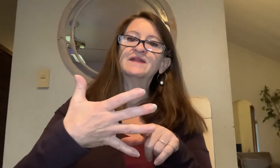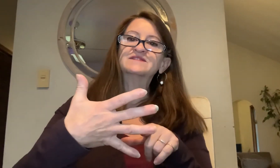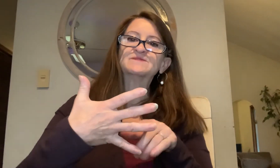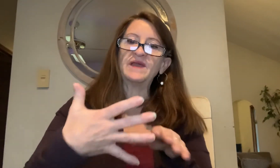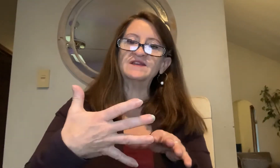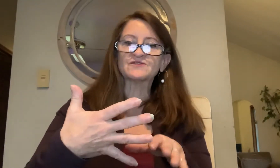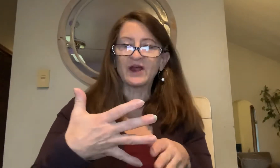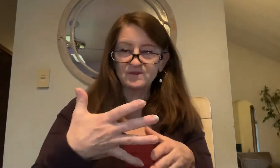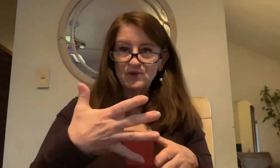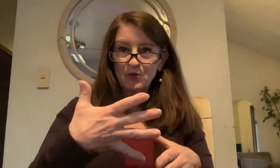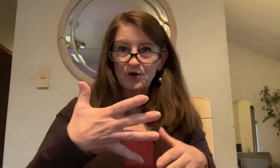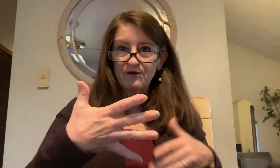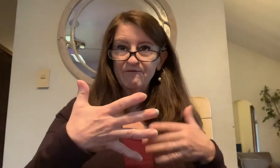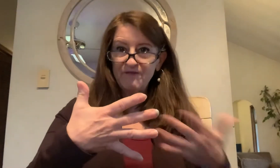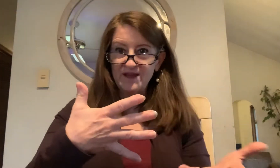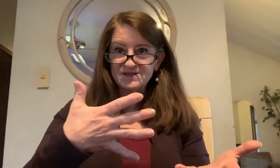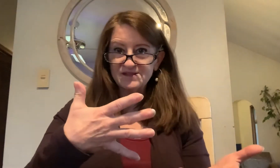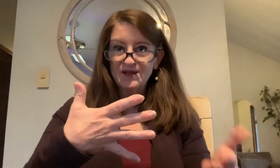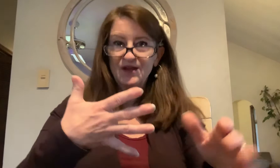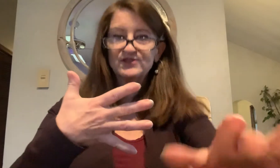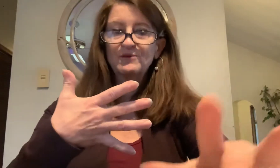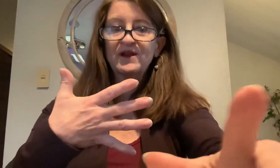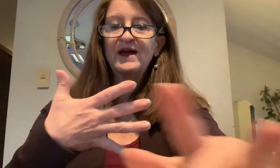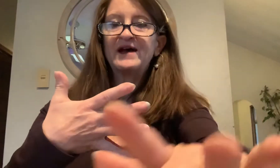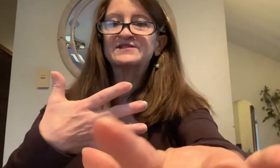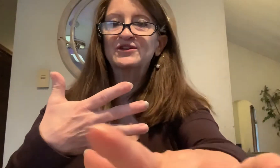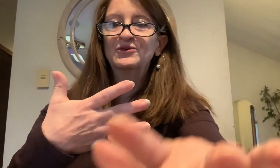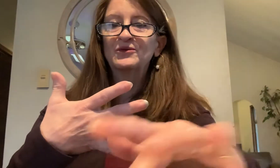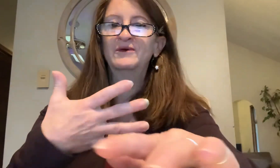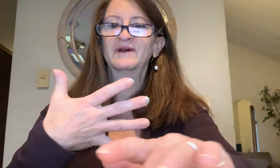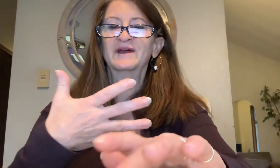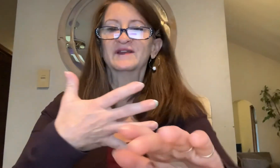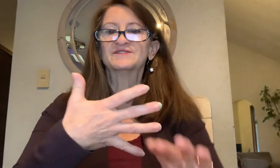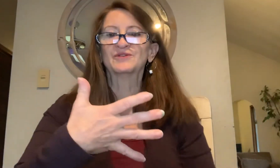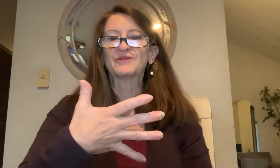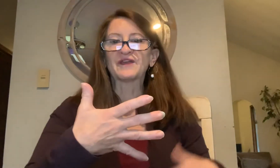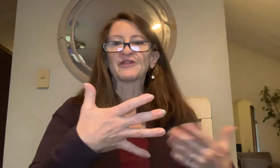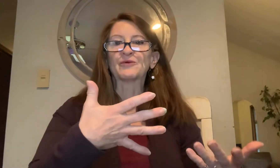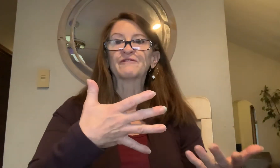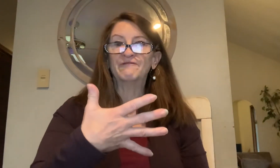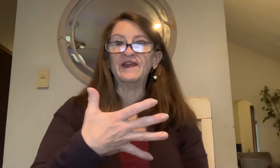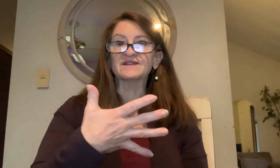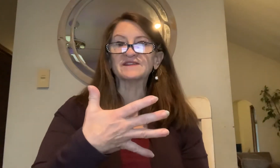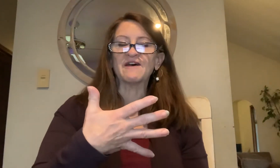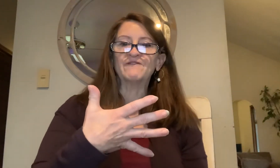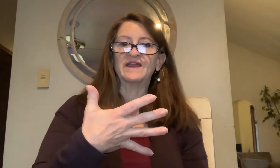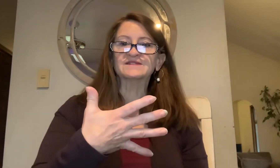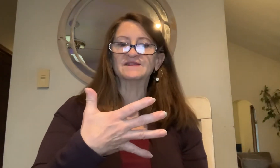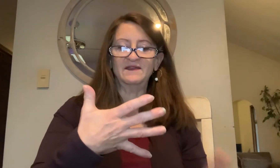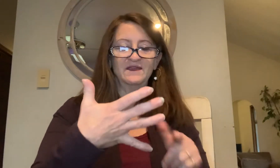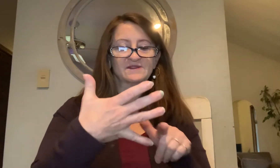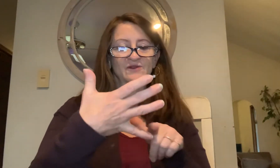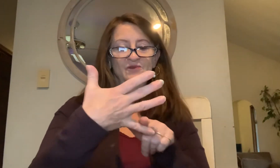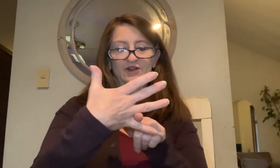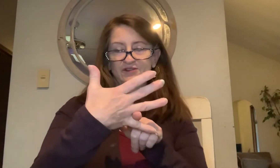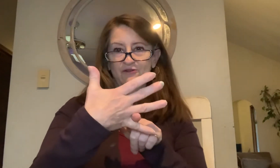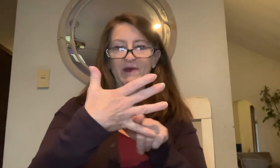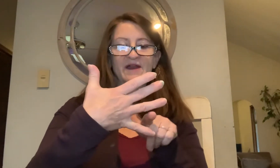space rhymes with the word face. So I'm going to ask you to think of the word face. F-A-C-E. So we're going to start with the bottom.